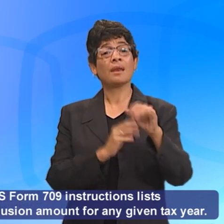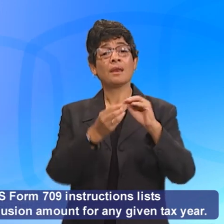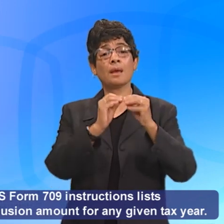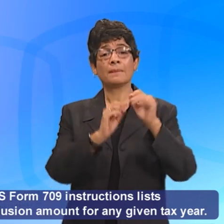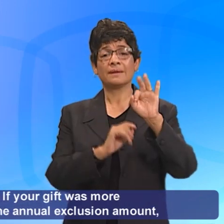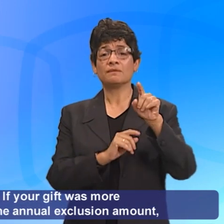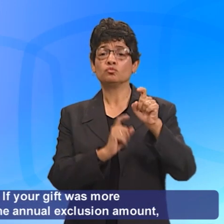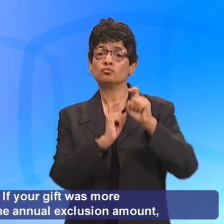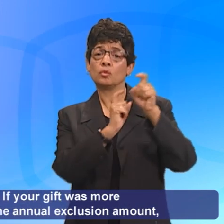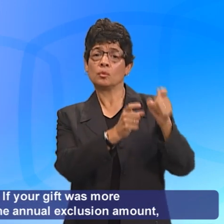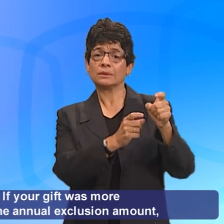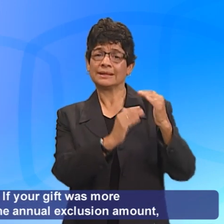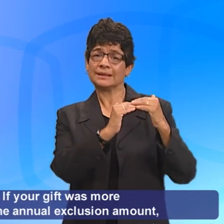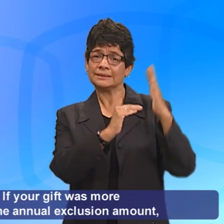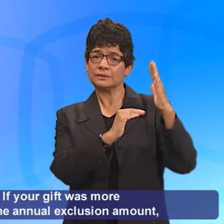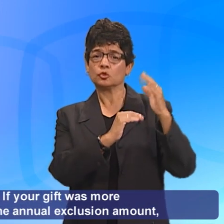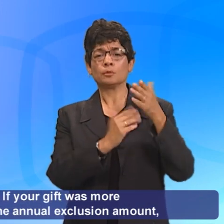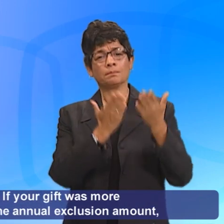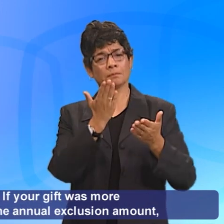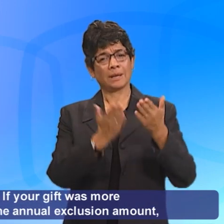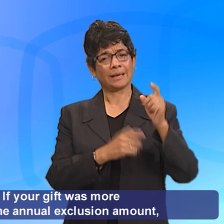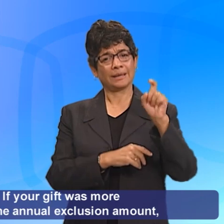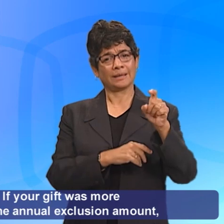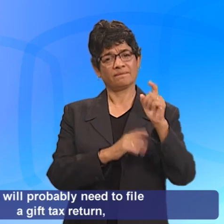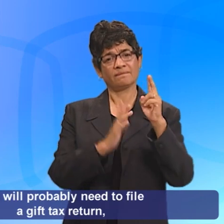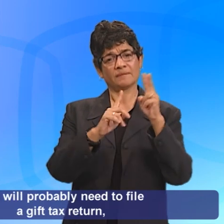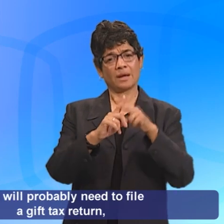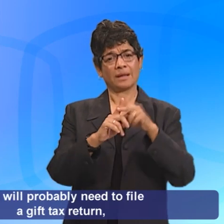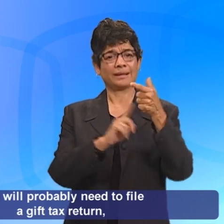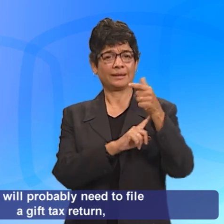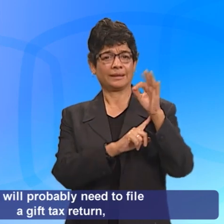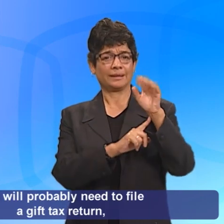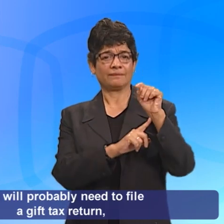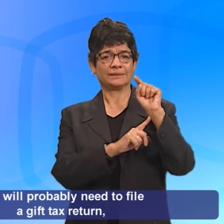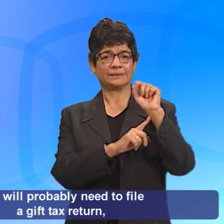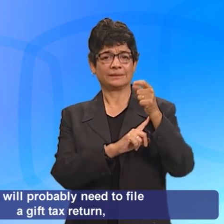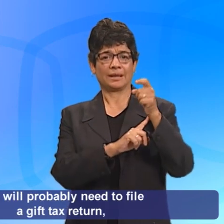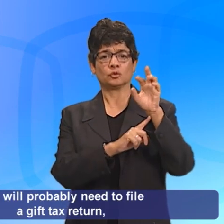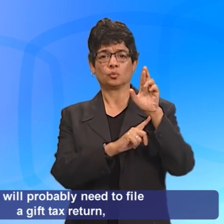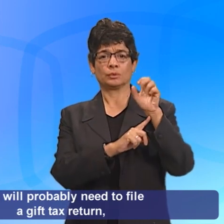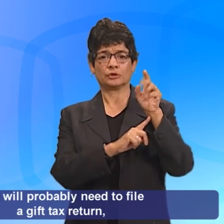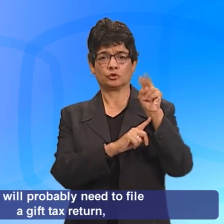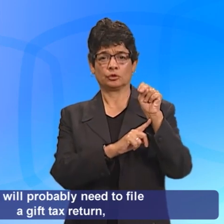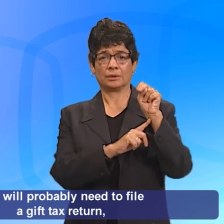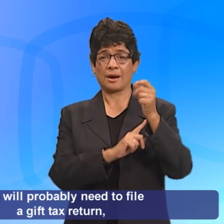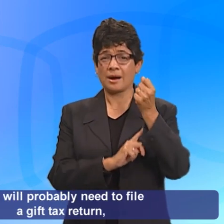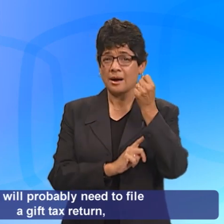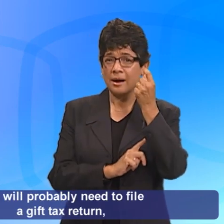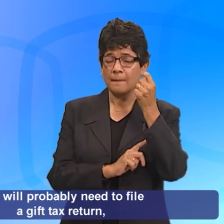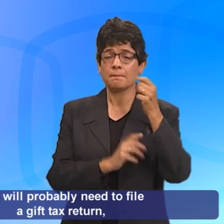If your gift was more than the annual exclusion amount, you will probably need to file a gift tax return.